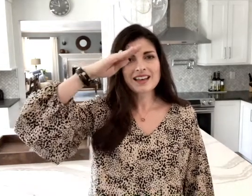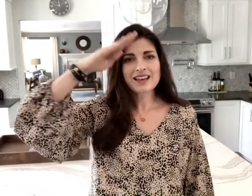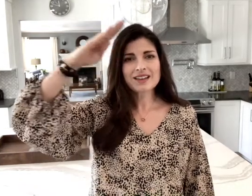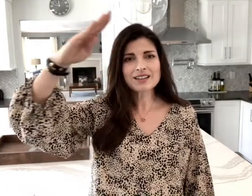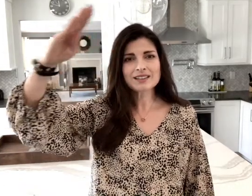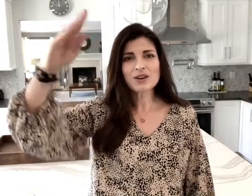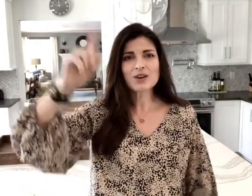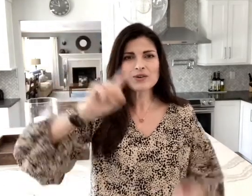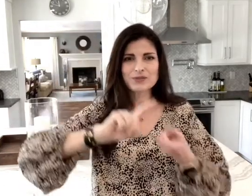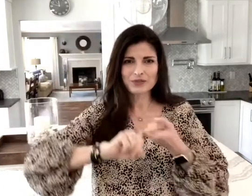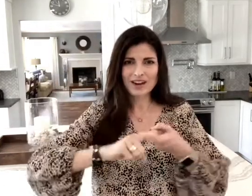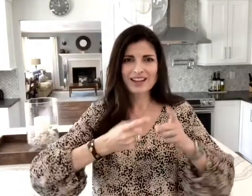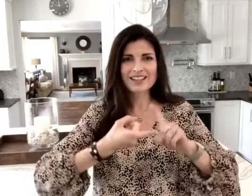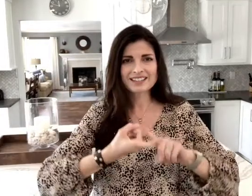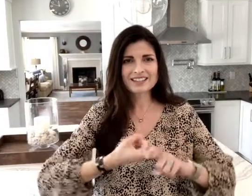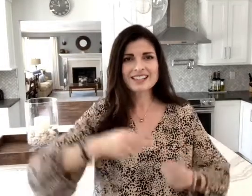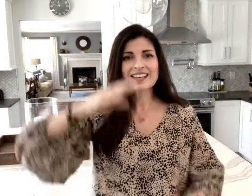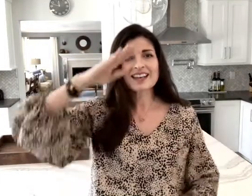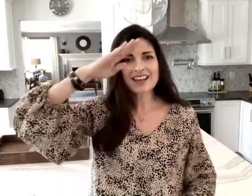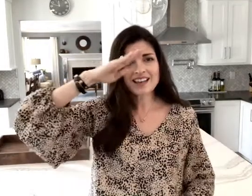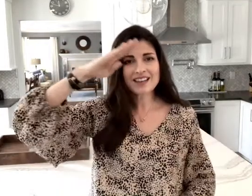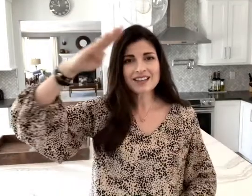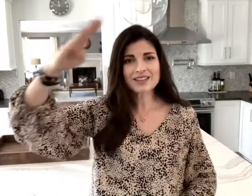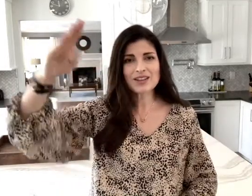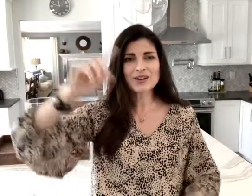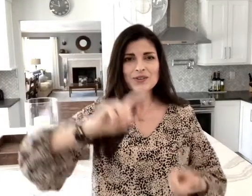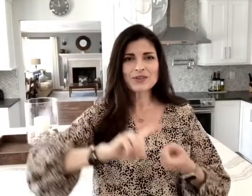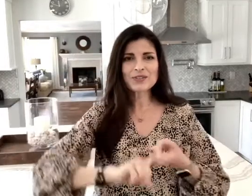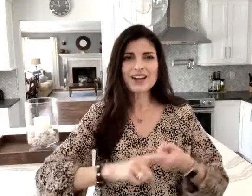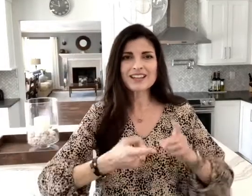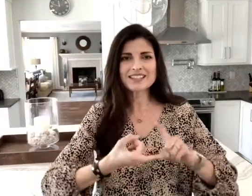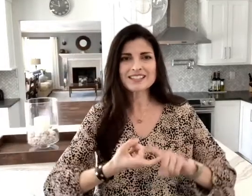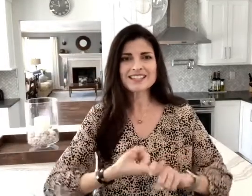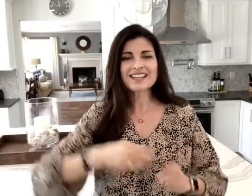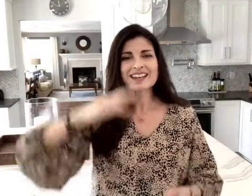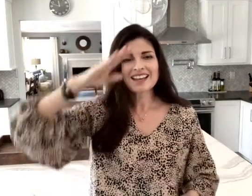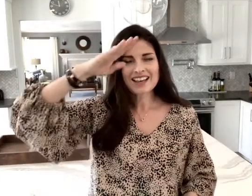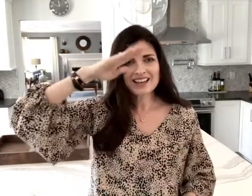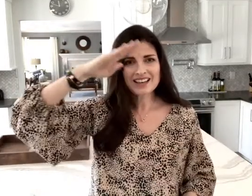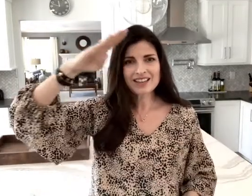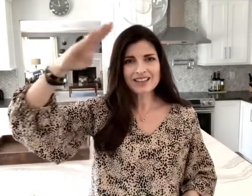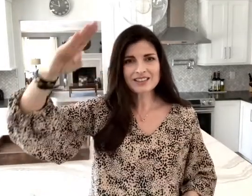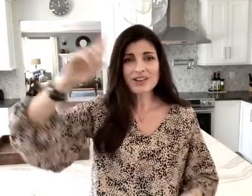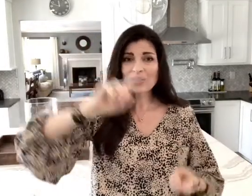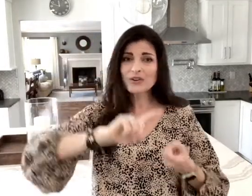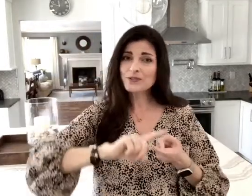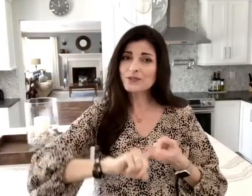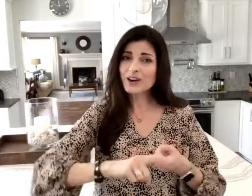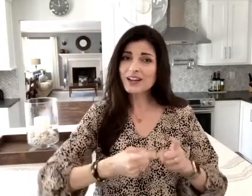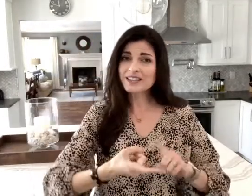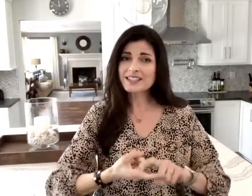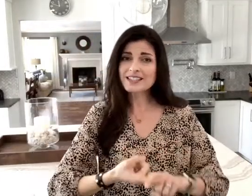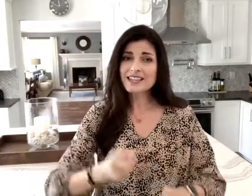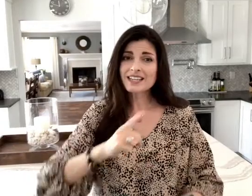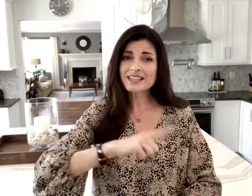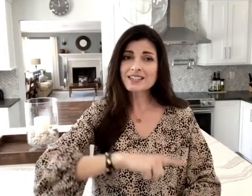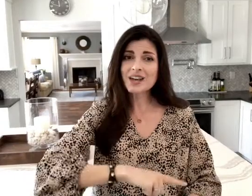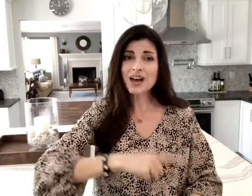Hello friends, hello friends, hello friends, it's time